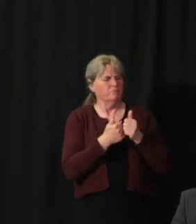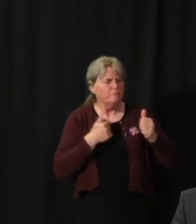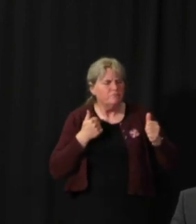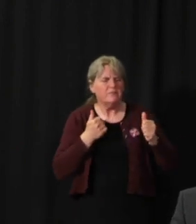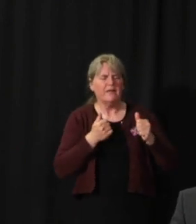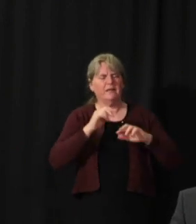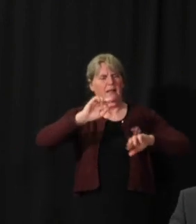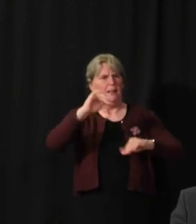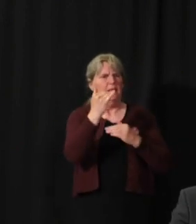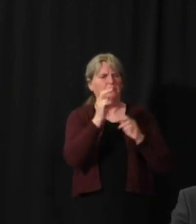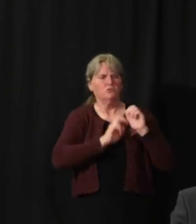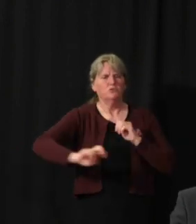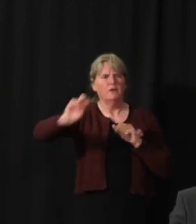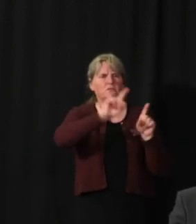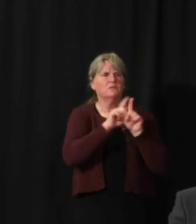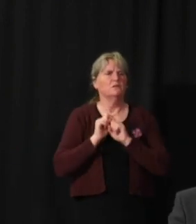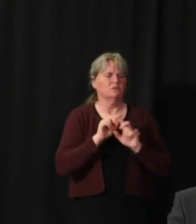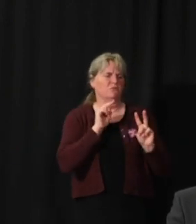travelers.